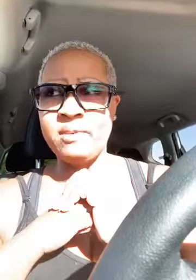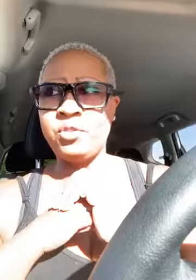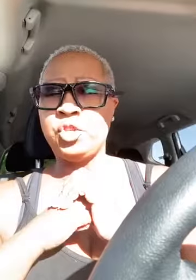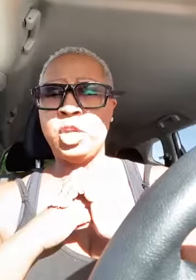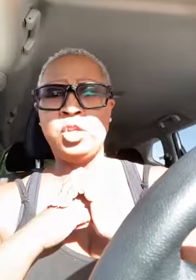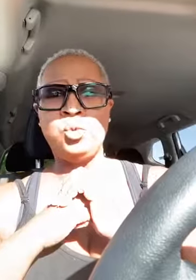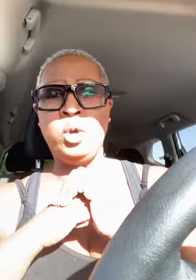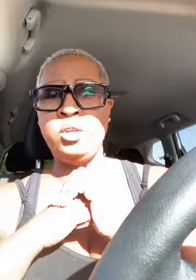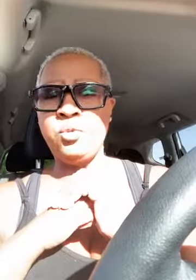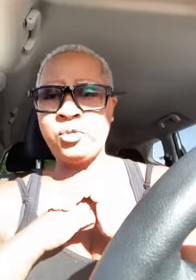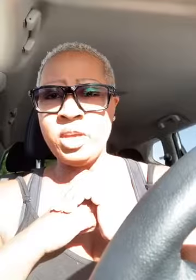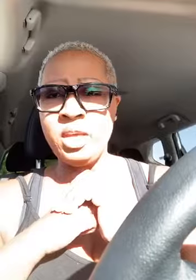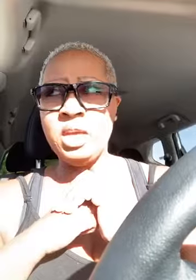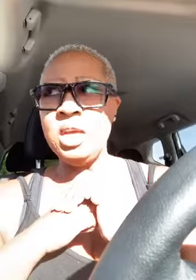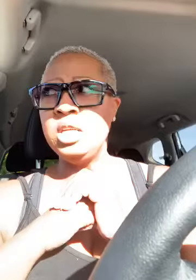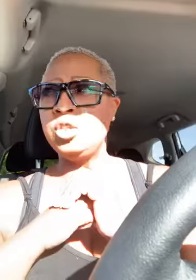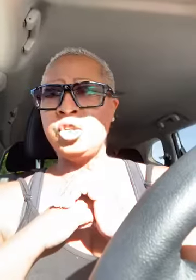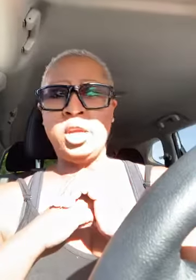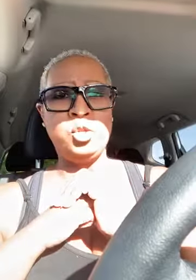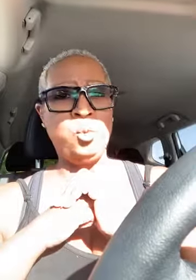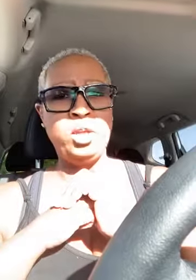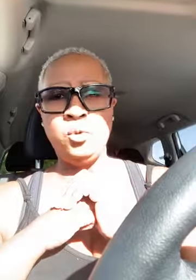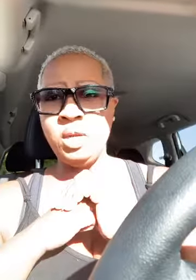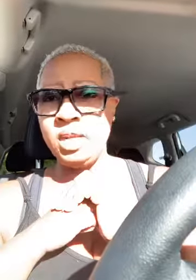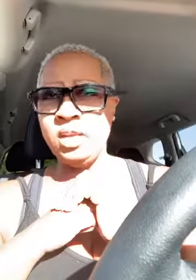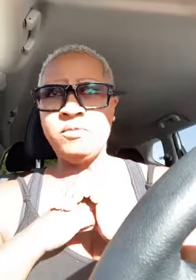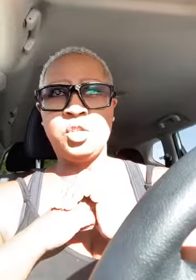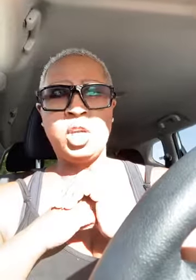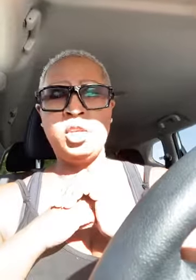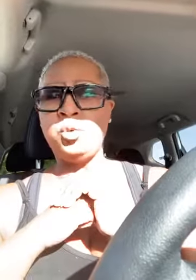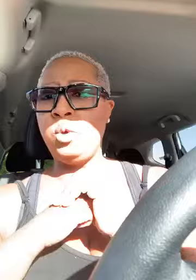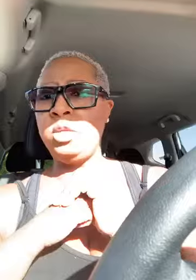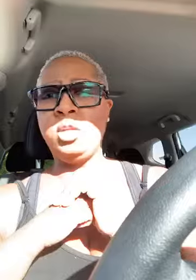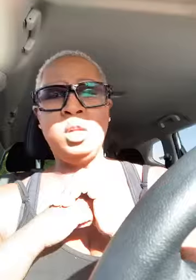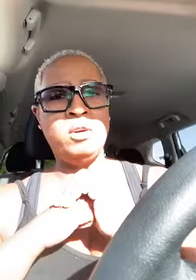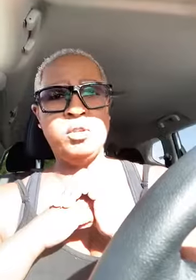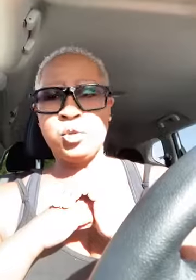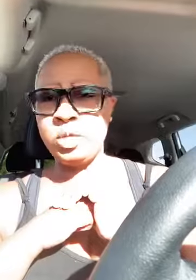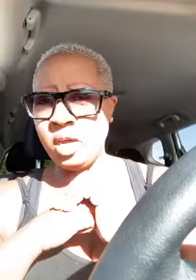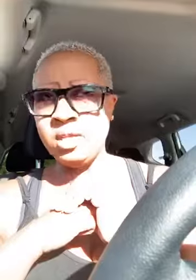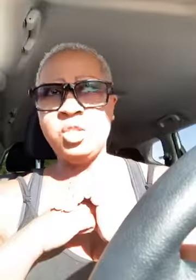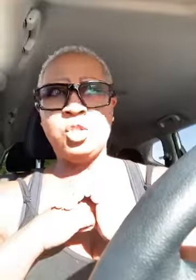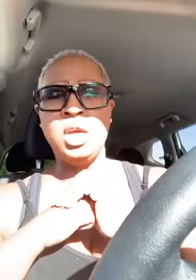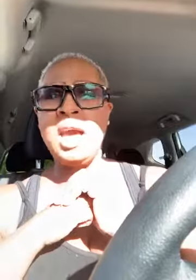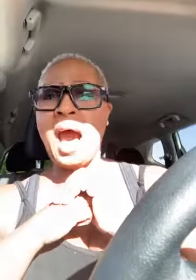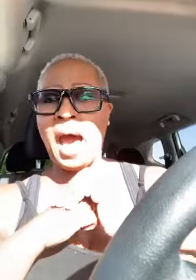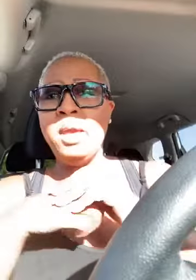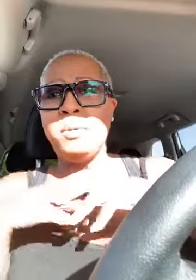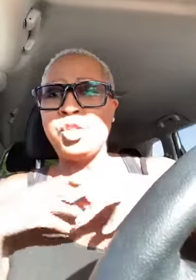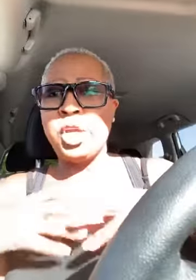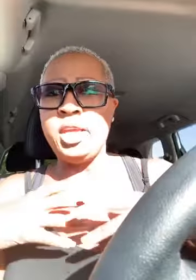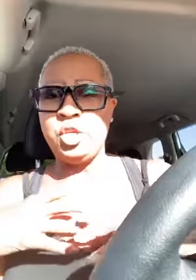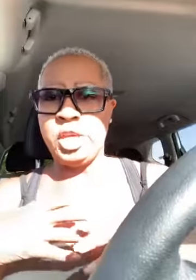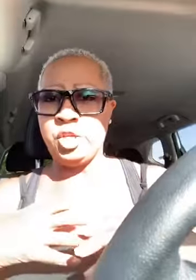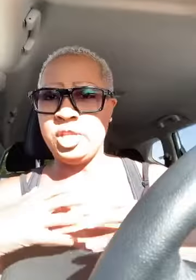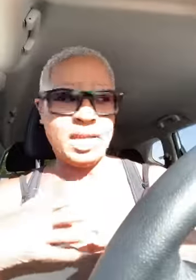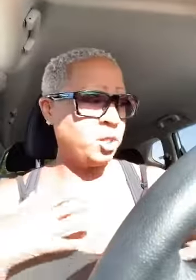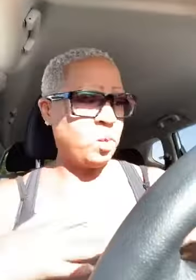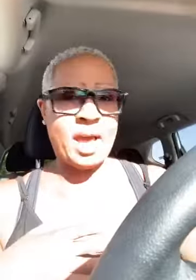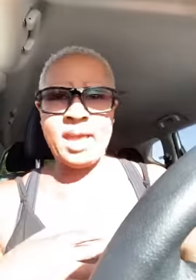to change the way you think to change the way you live to change the way you love and treat others to i am a change agent that's what i